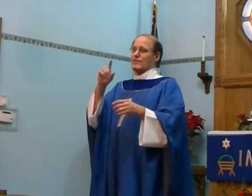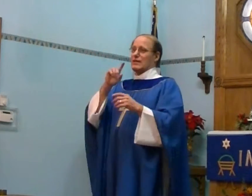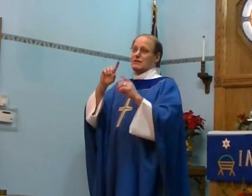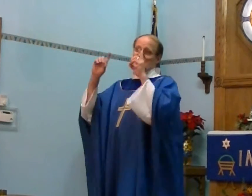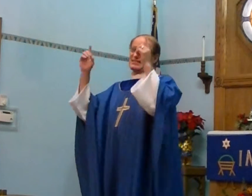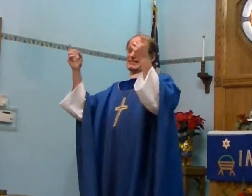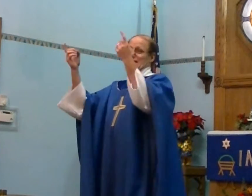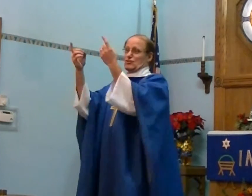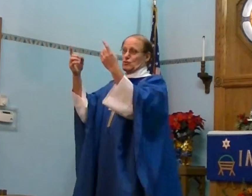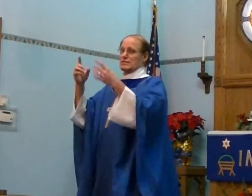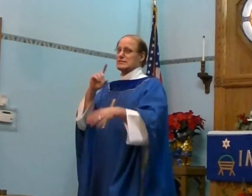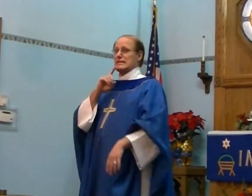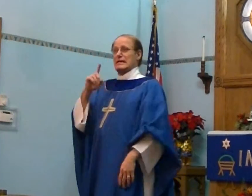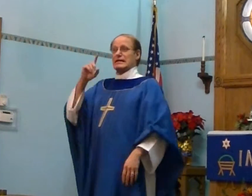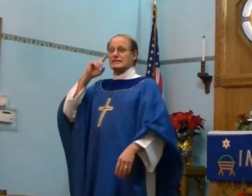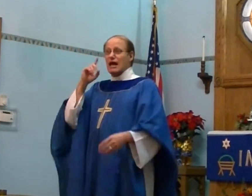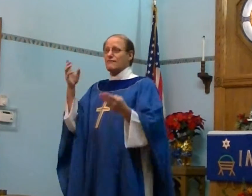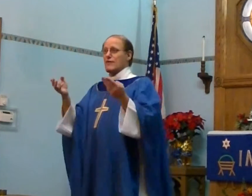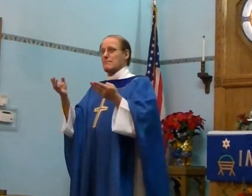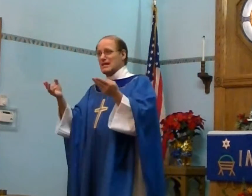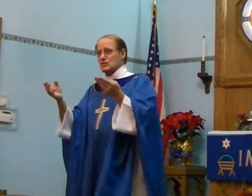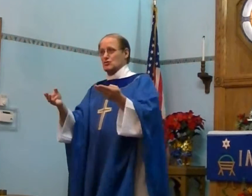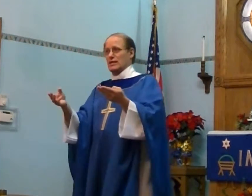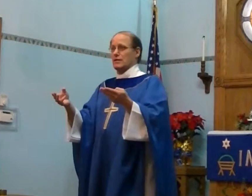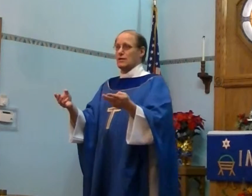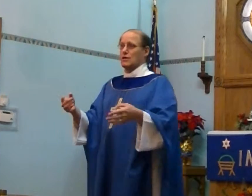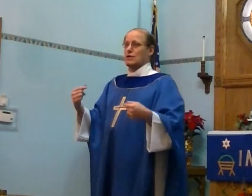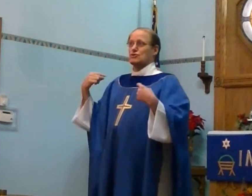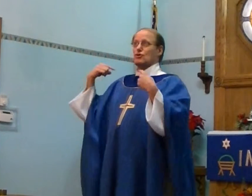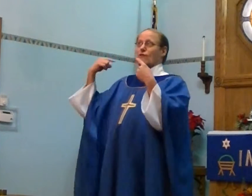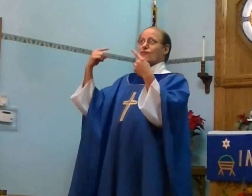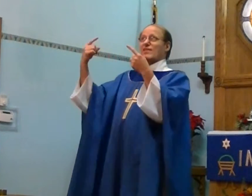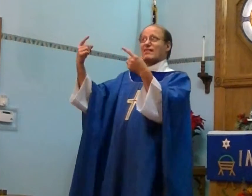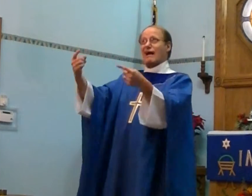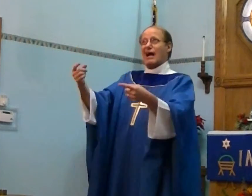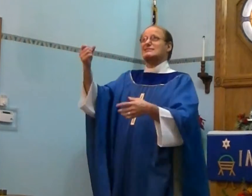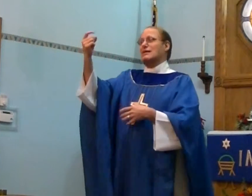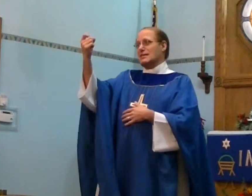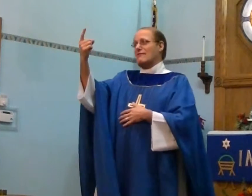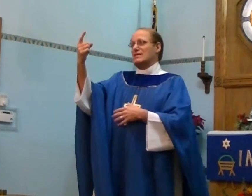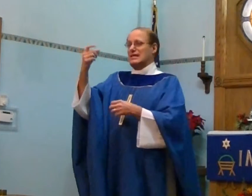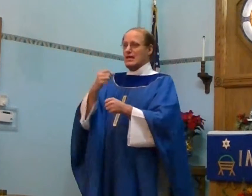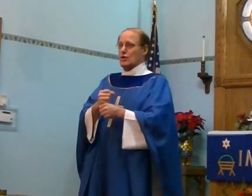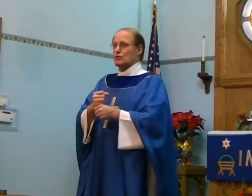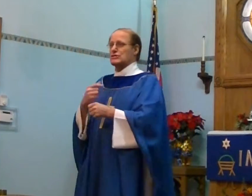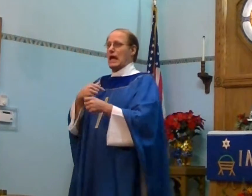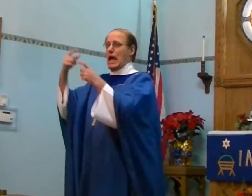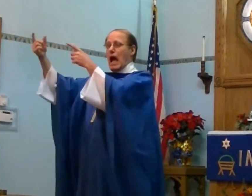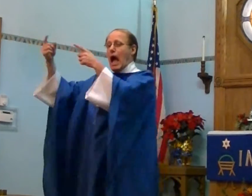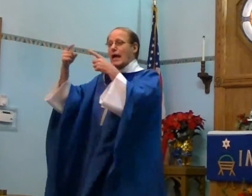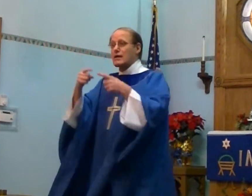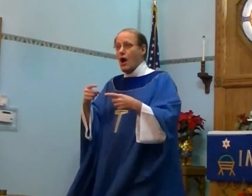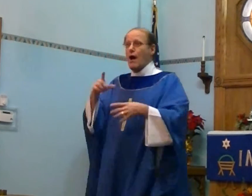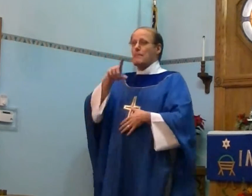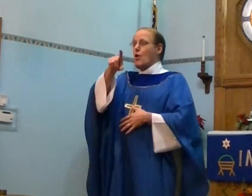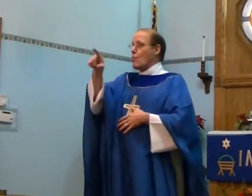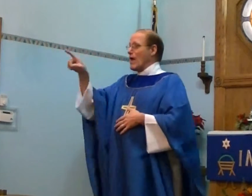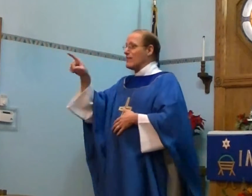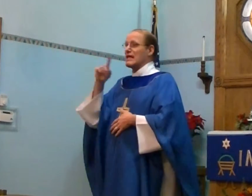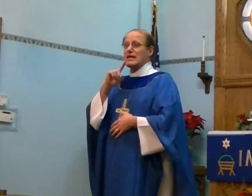the district's death ministry. So for the last 11 years, I come when the